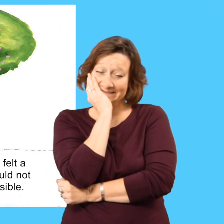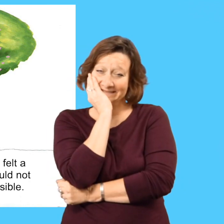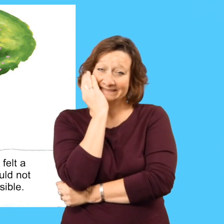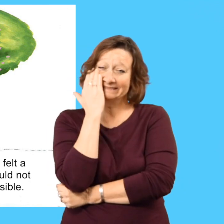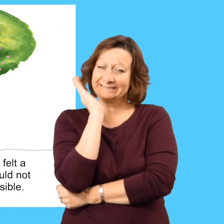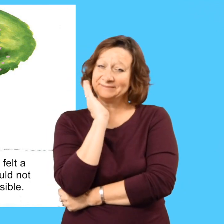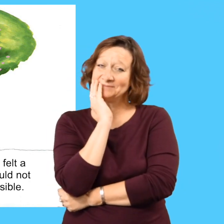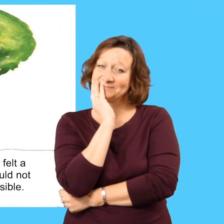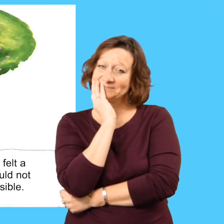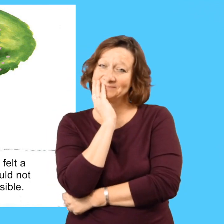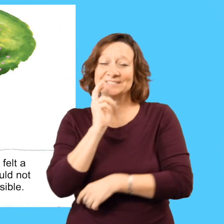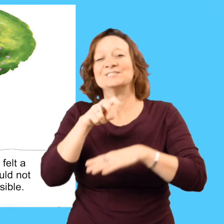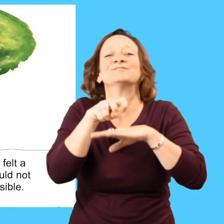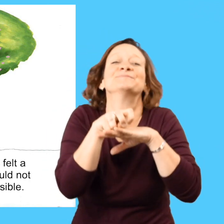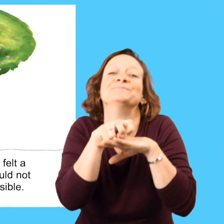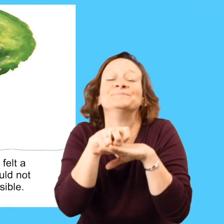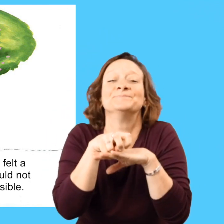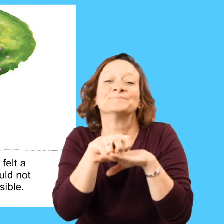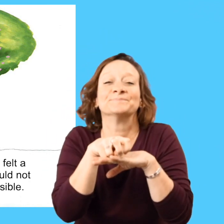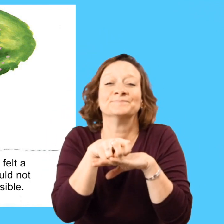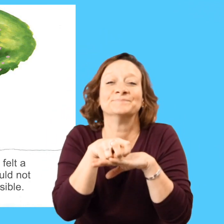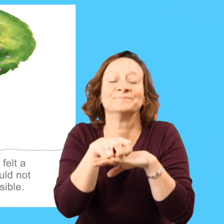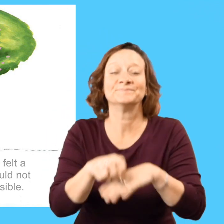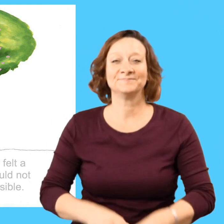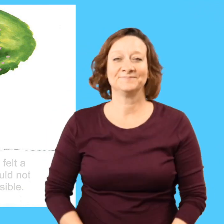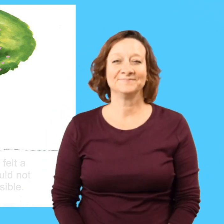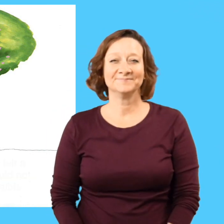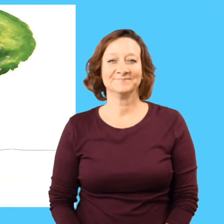It was impossible. She wiggled in.